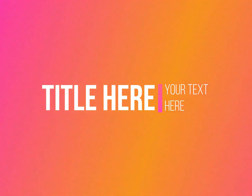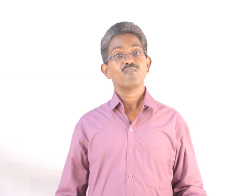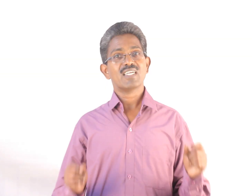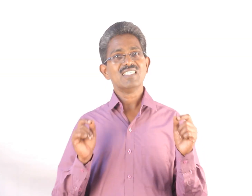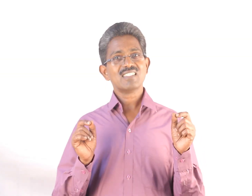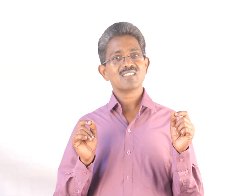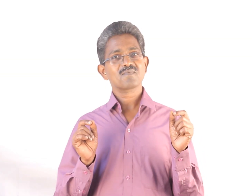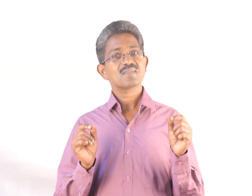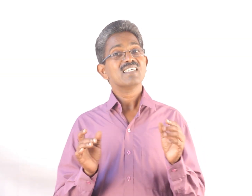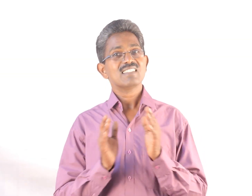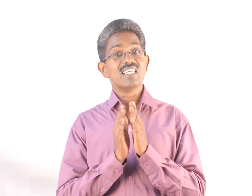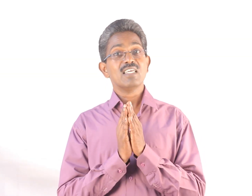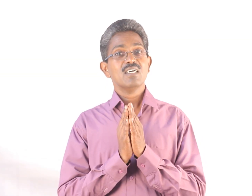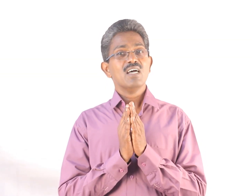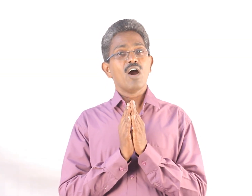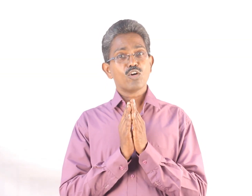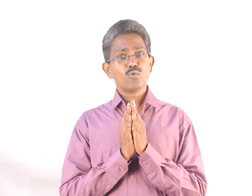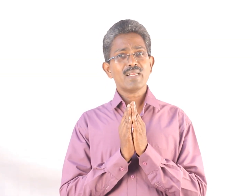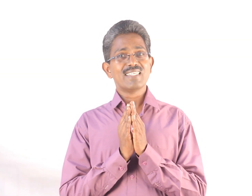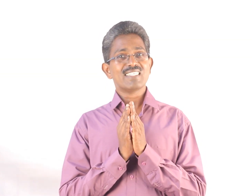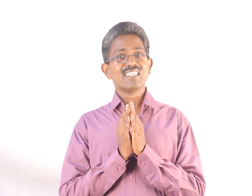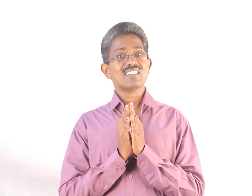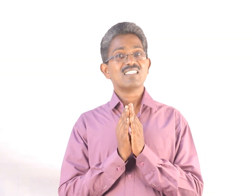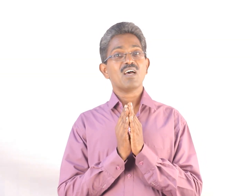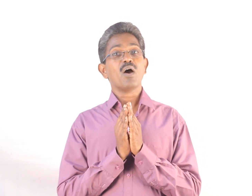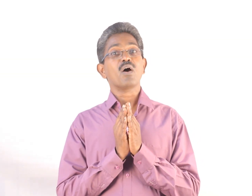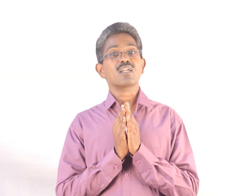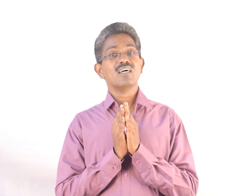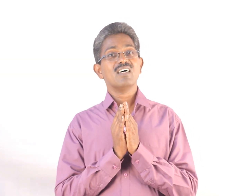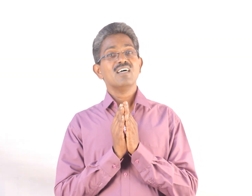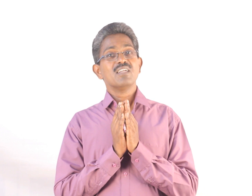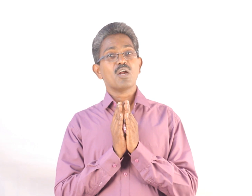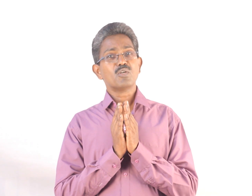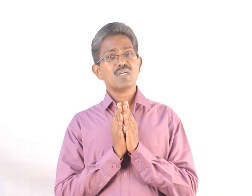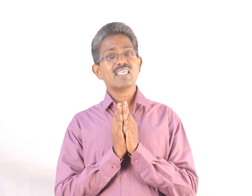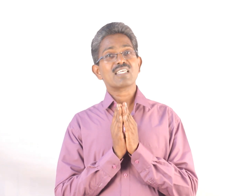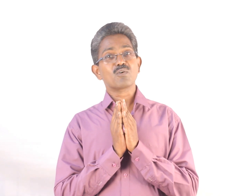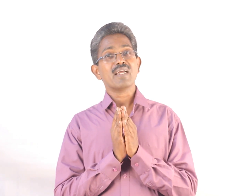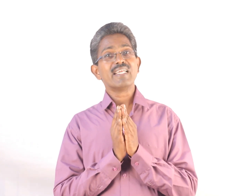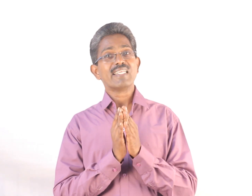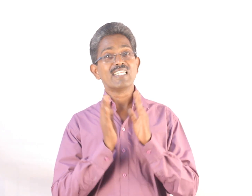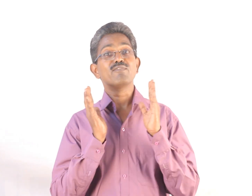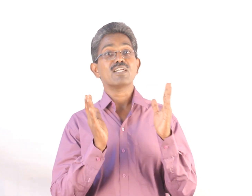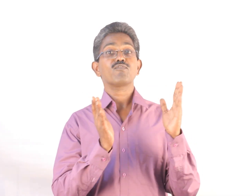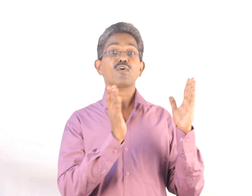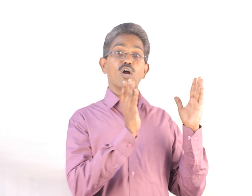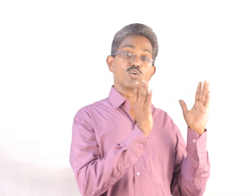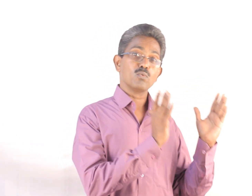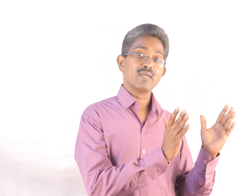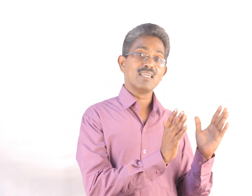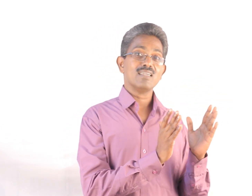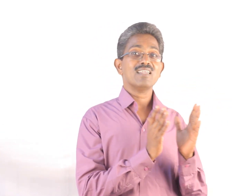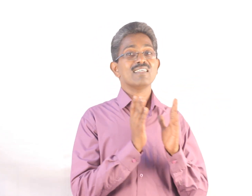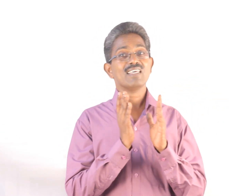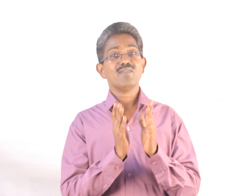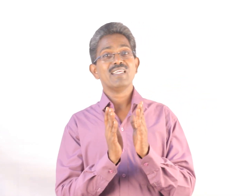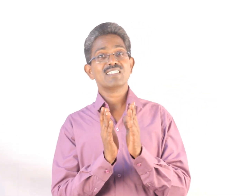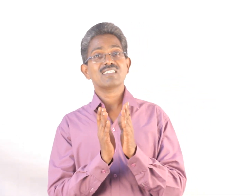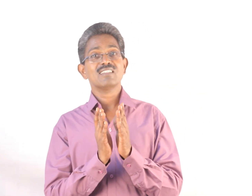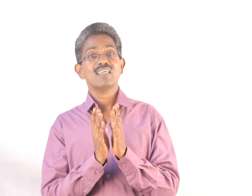Friends, see, automobile engineers are not only required in the field of automobile, aviation